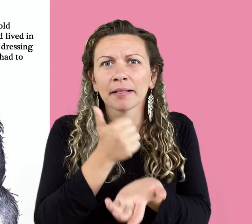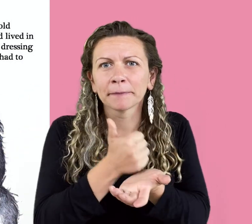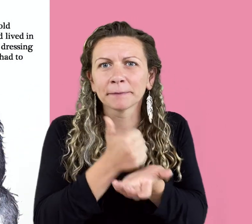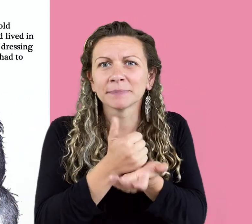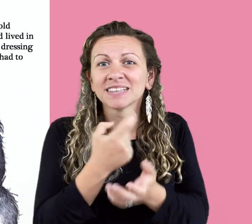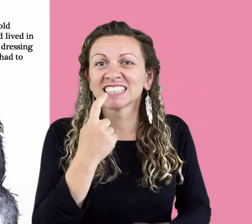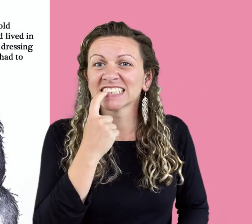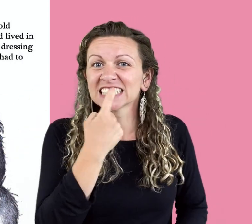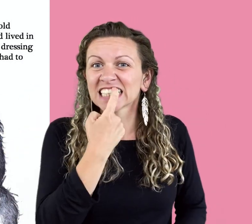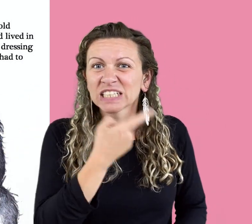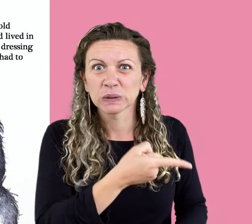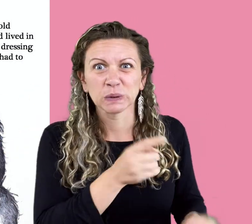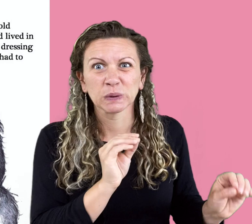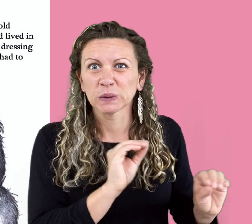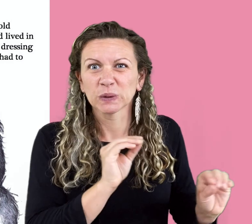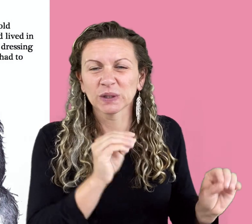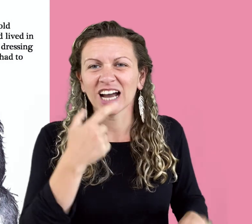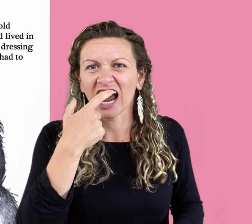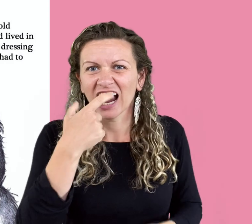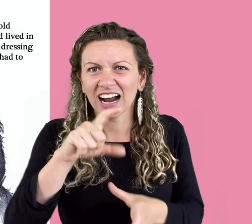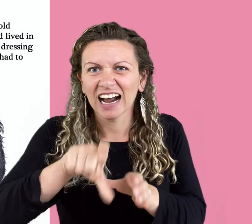and he had to help her put her teeth in.